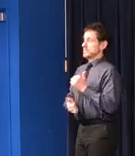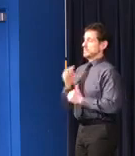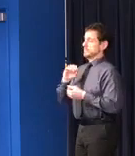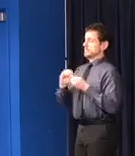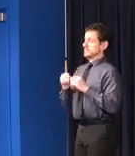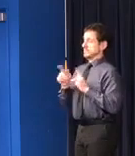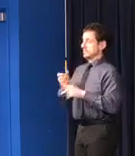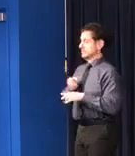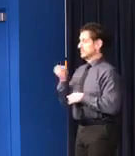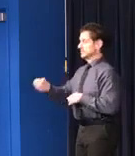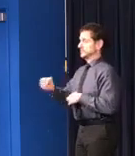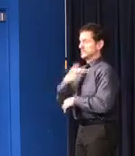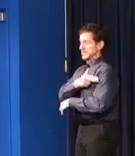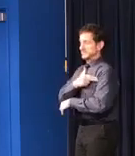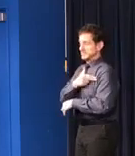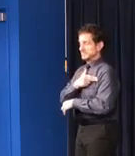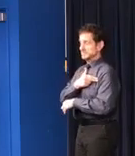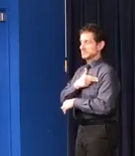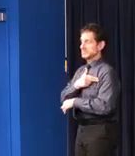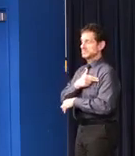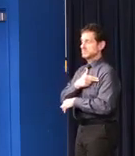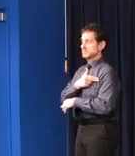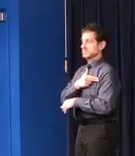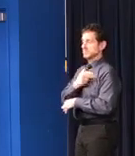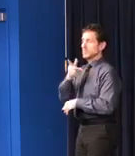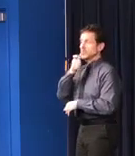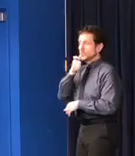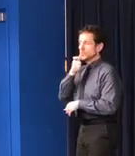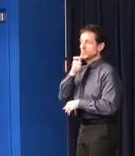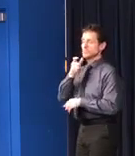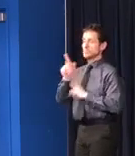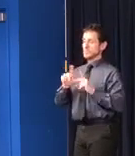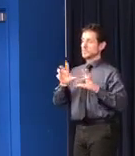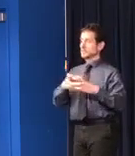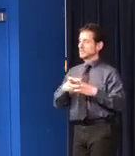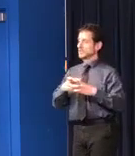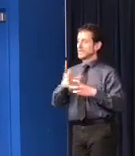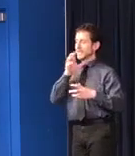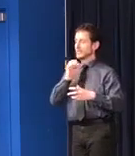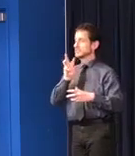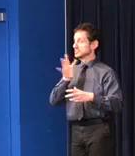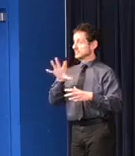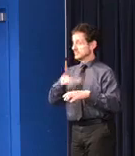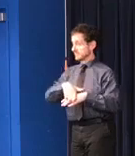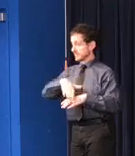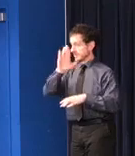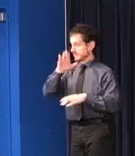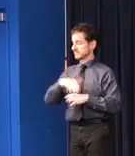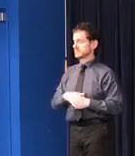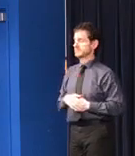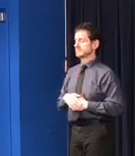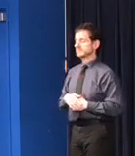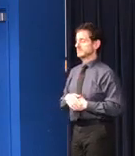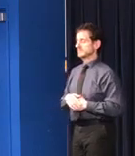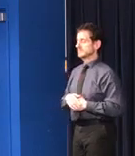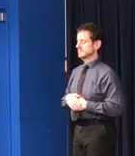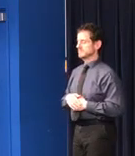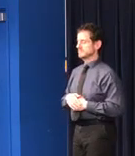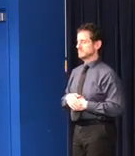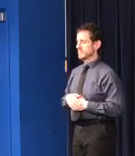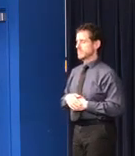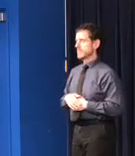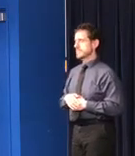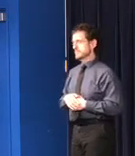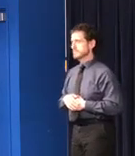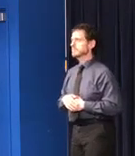is among individuals older than 65 years of age. And approximately 86